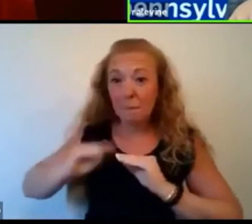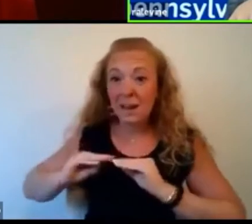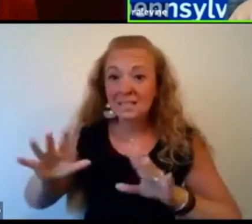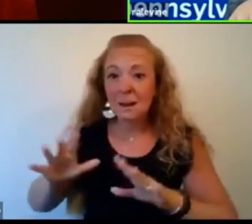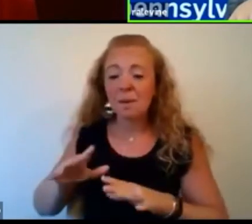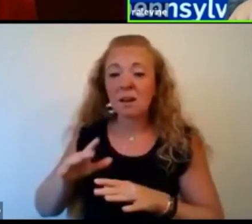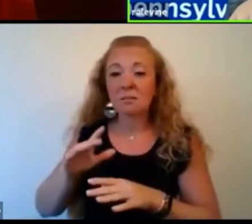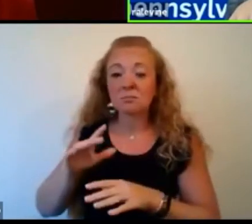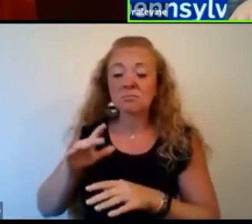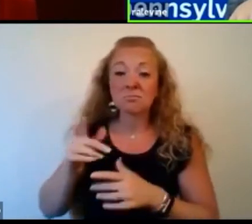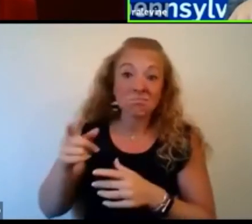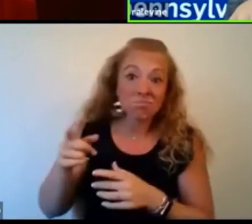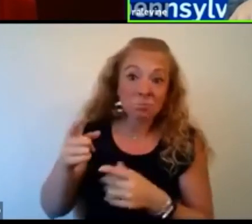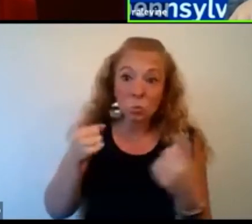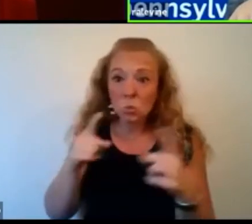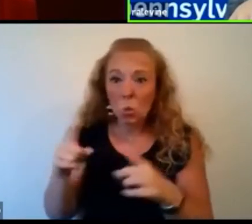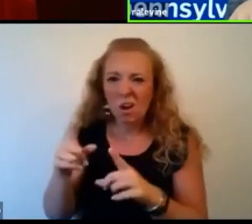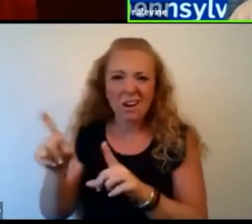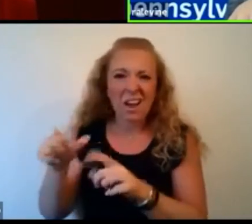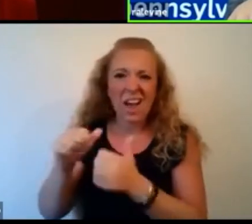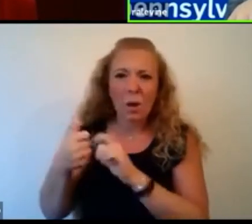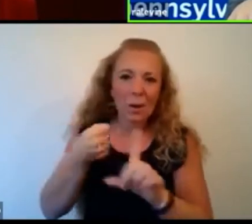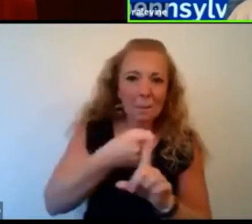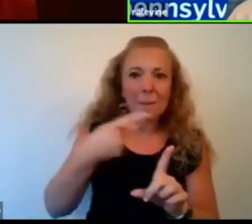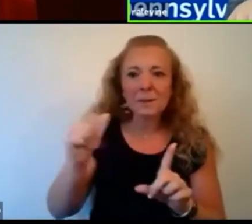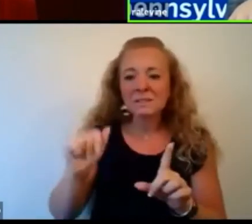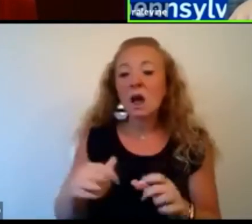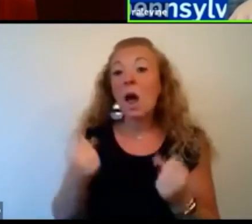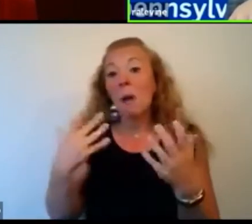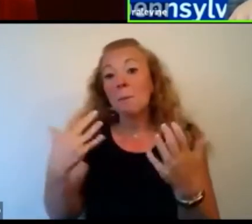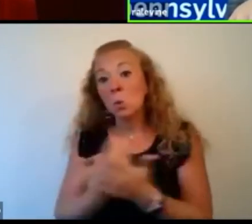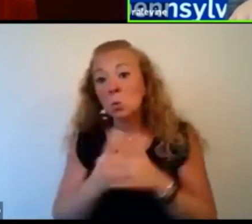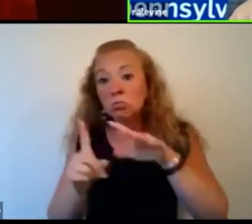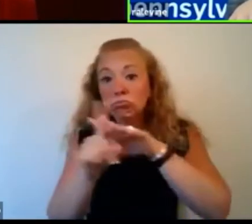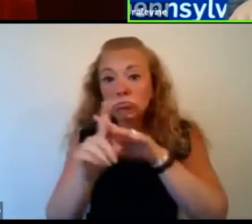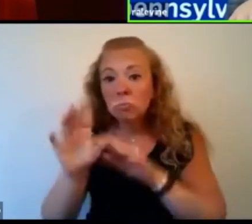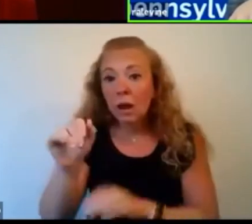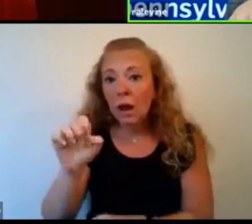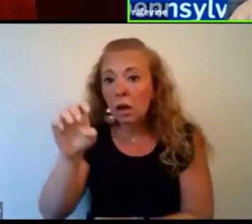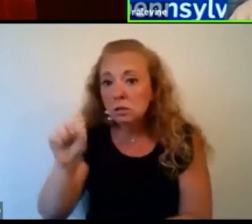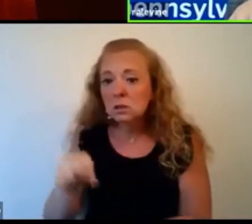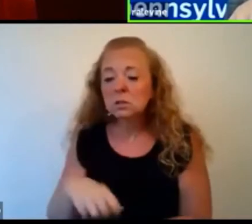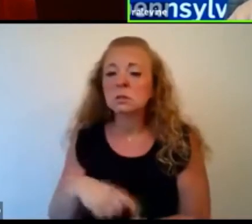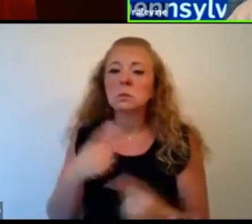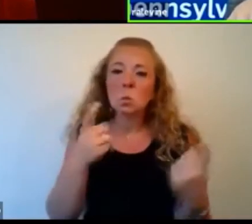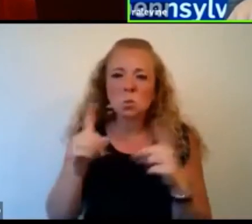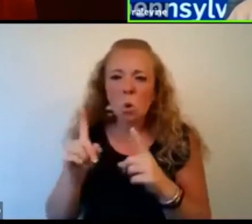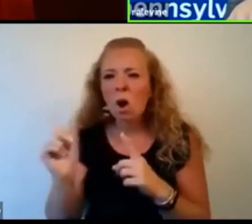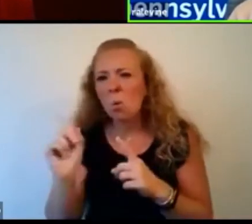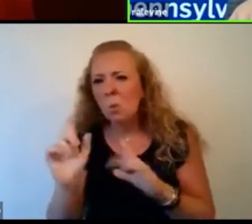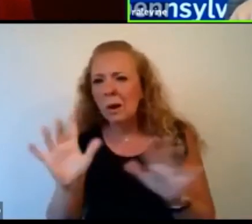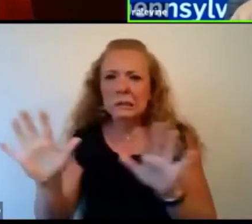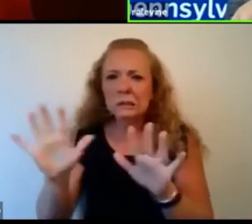of number of new cases and where they are and and trying to work out the best way to respond.